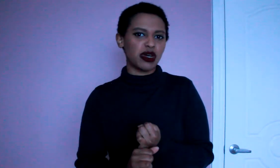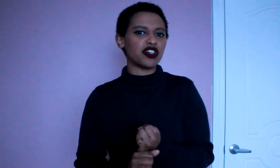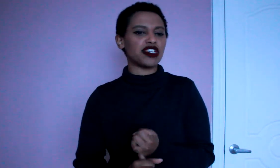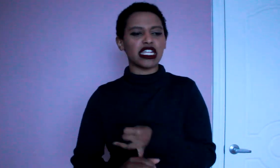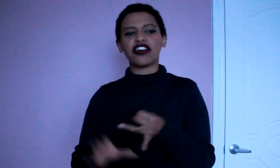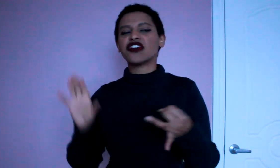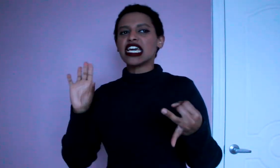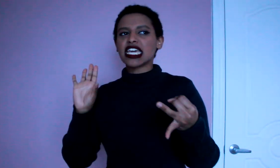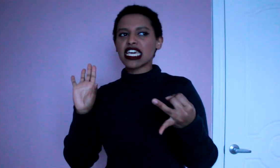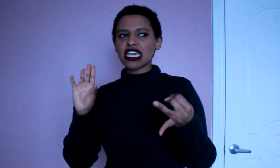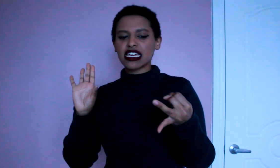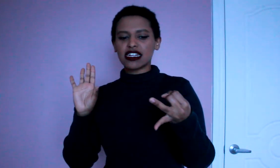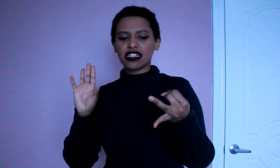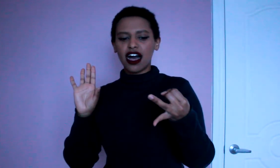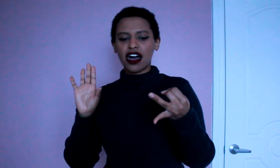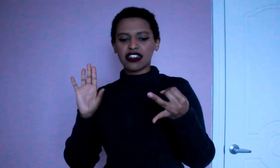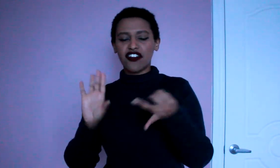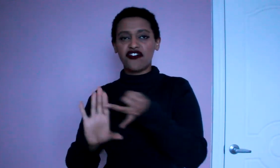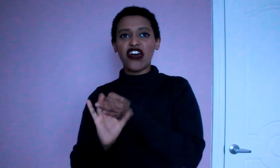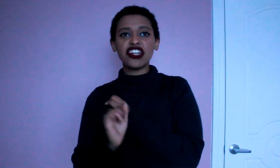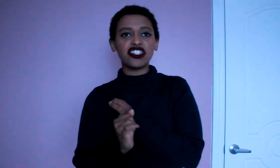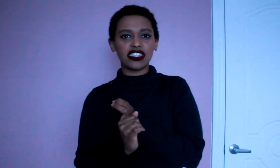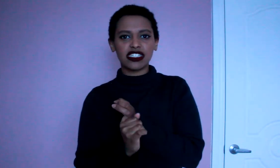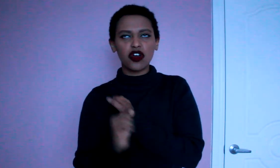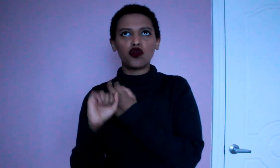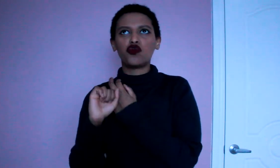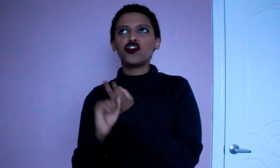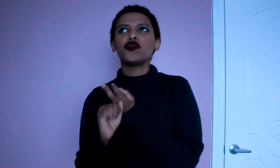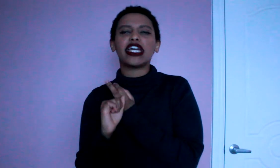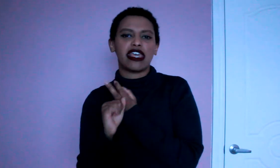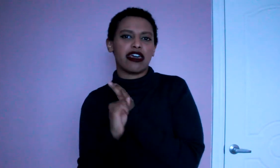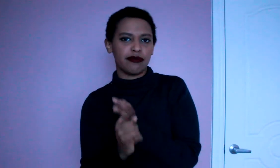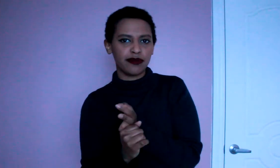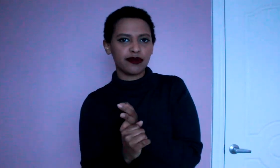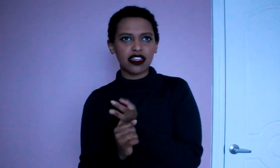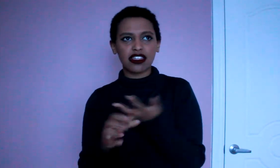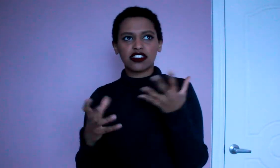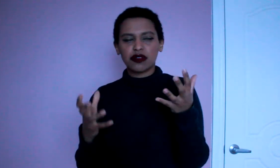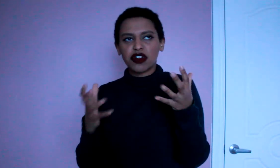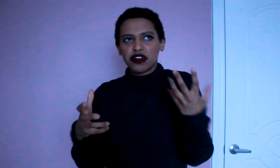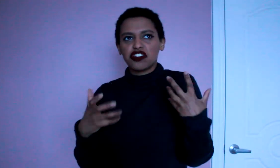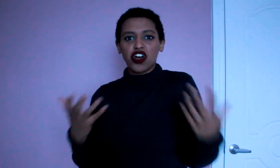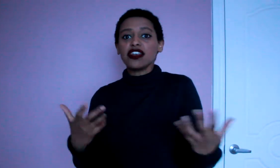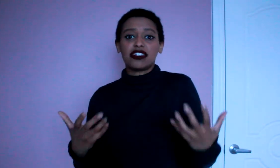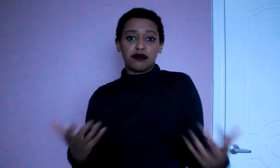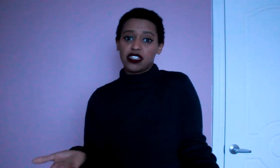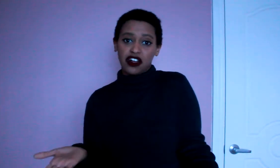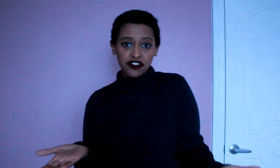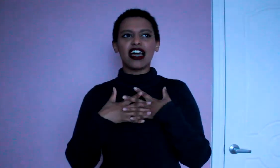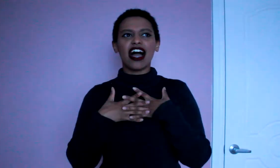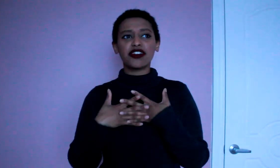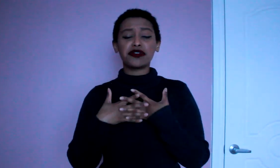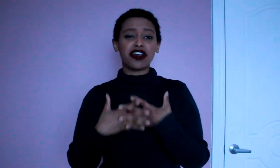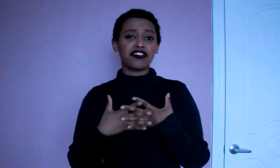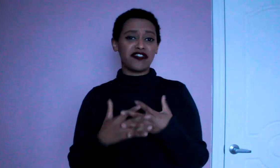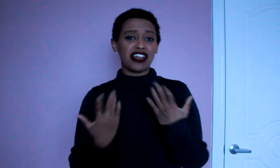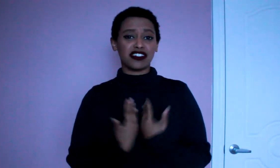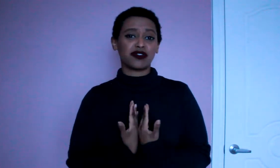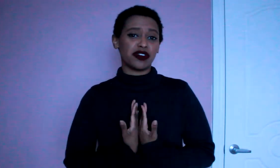much of his life he all at vengeance ruin him to the point where he lost himself I know a lot of fans including